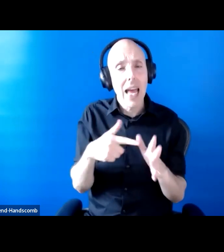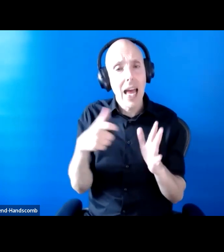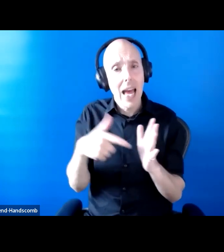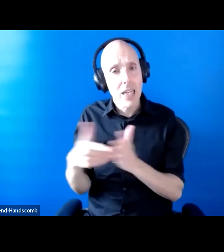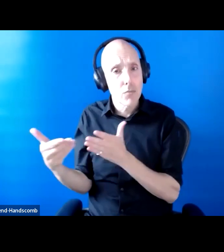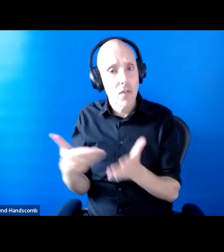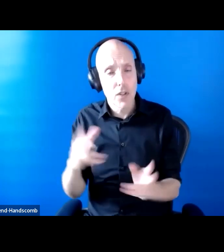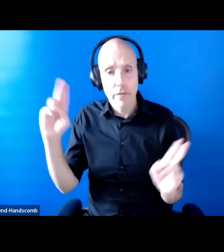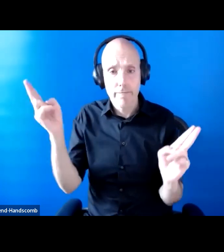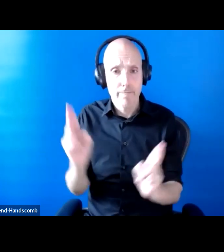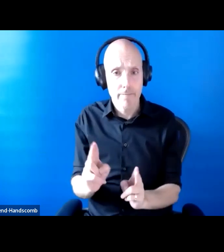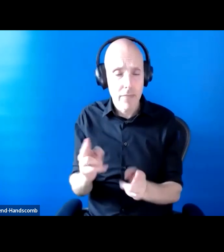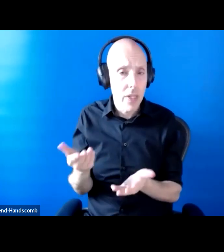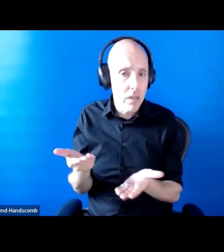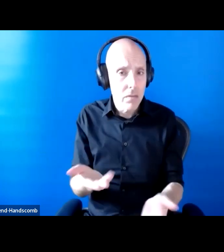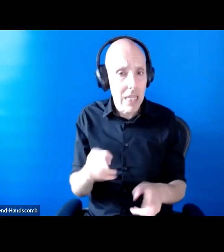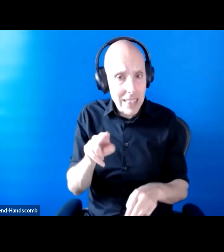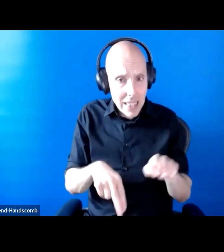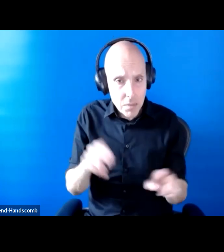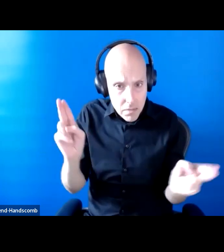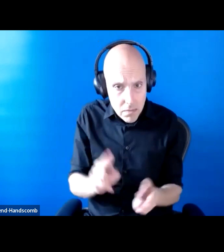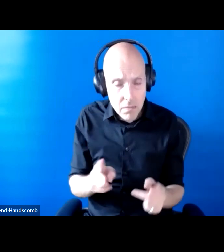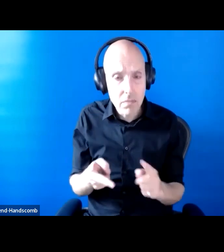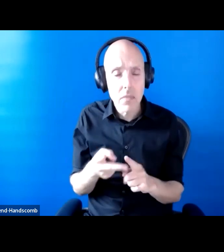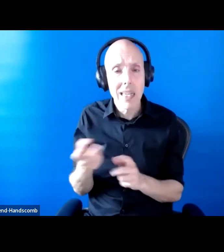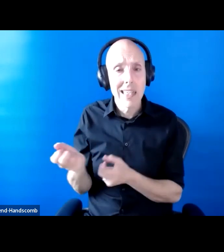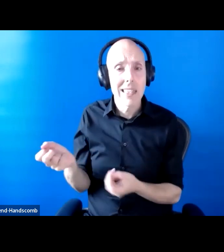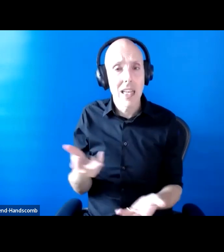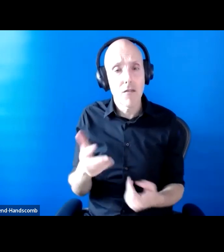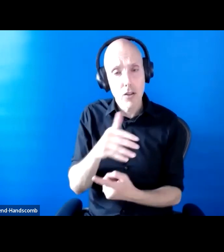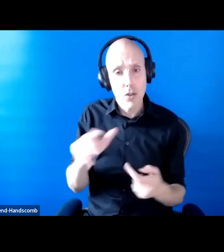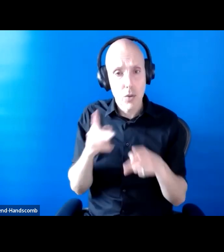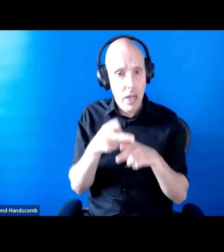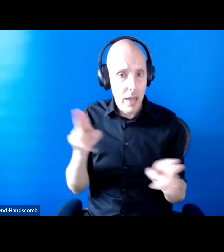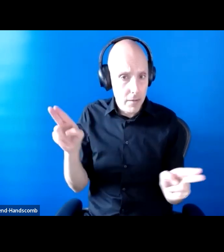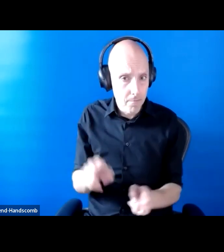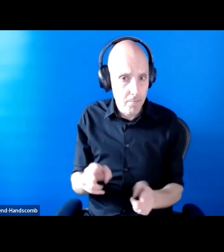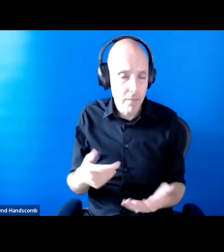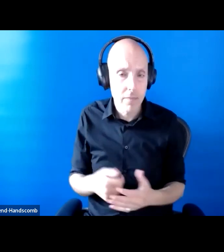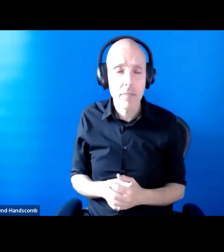assessments and delivering social care. There were eight authorities